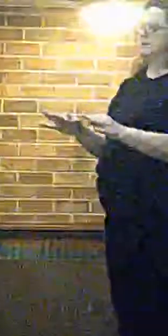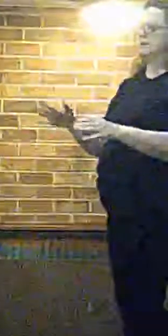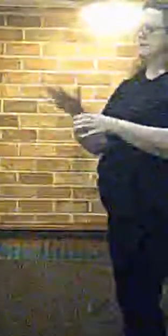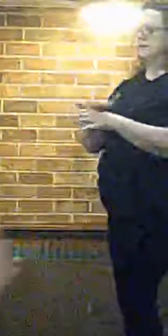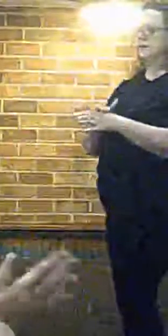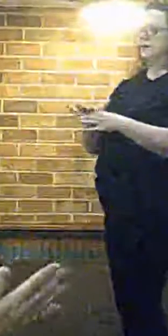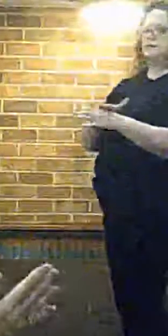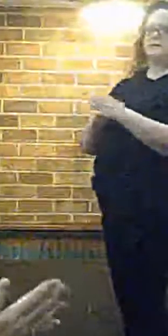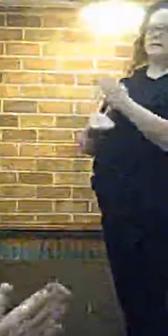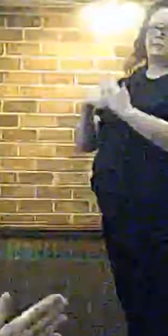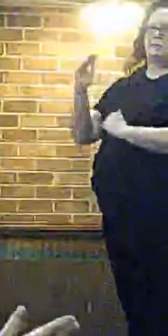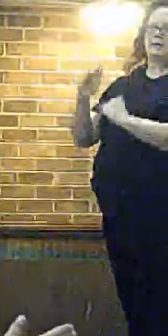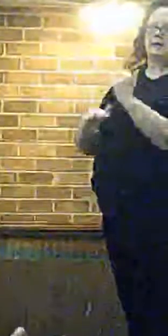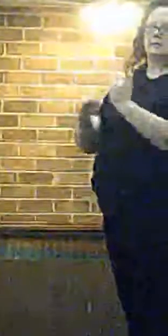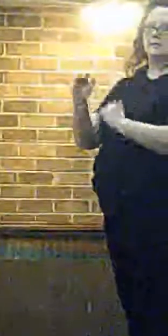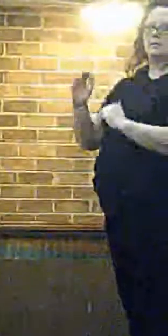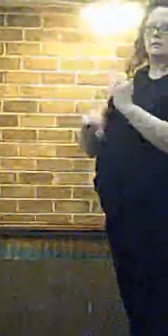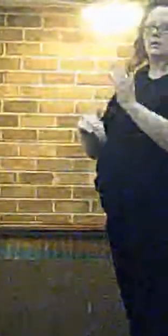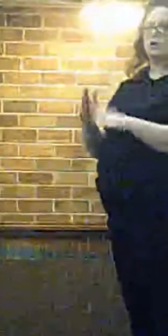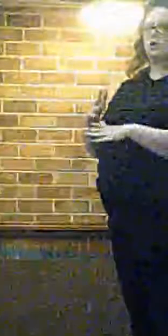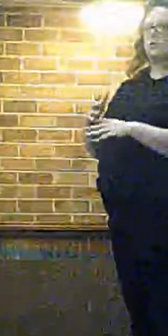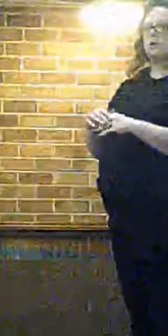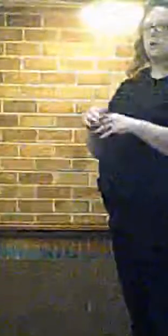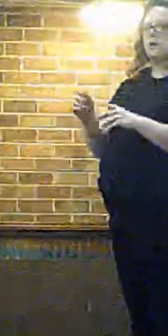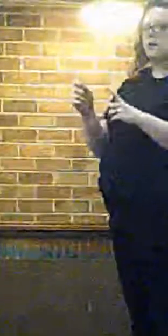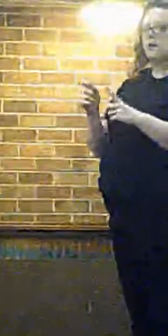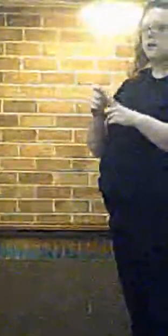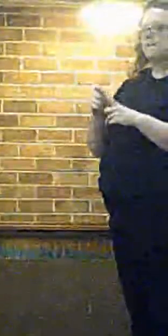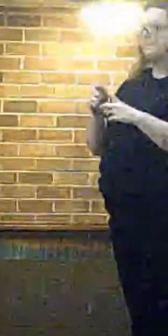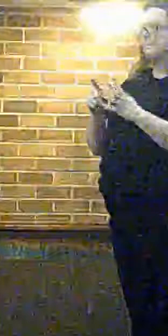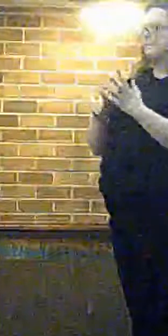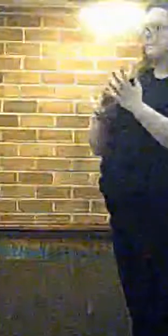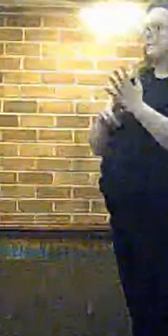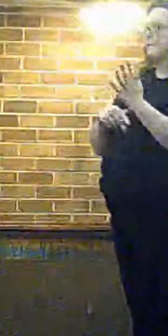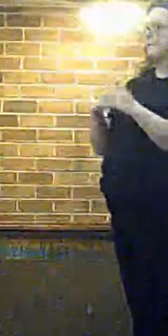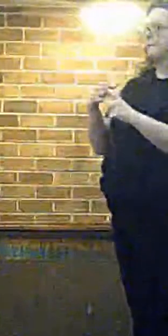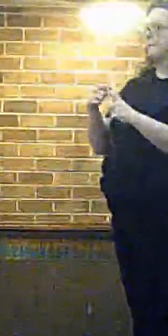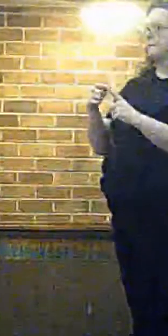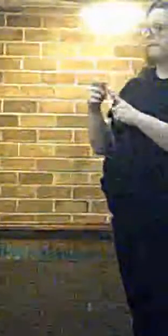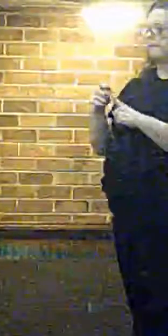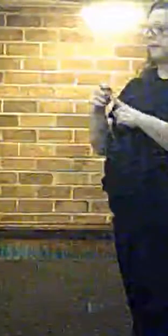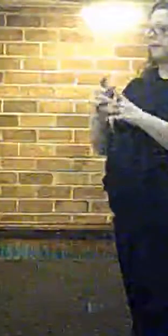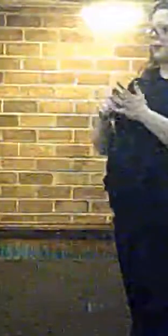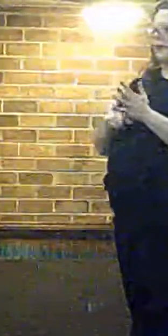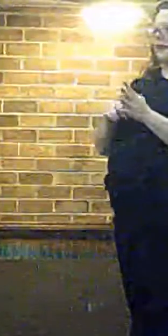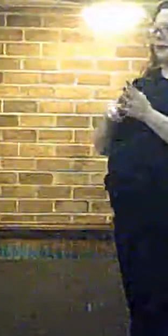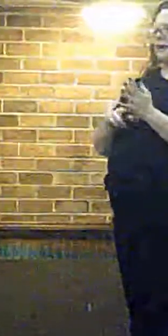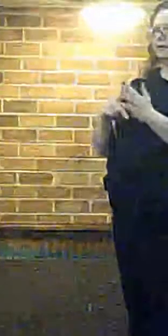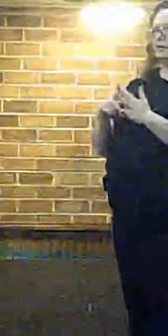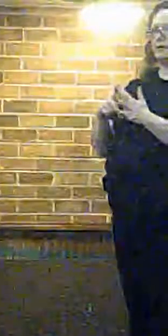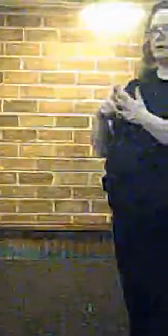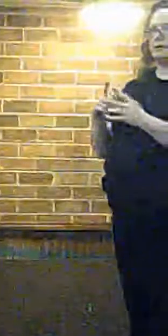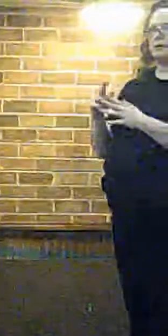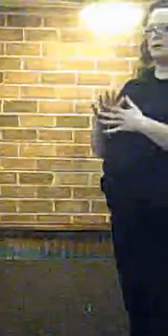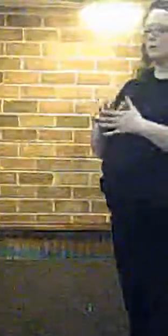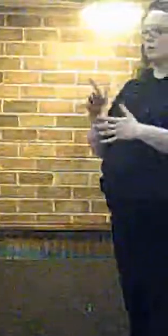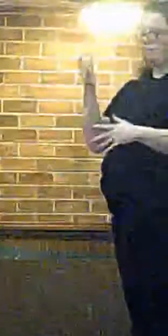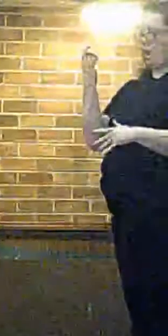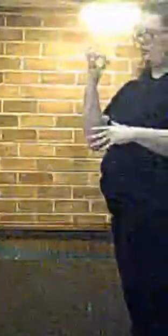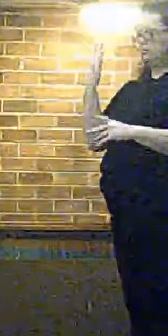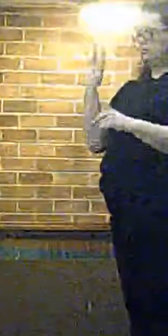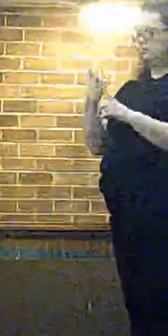station, you'd rather have complained but because it's been identified by the council, it's been